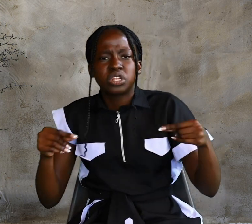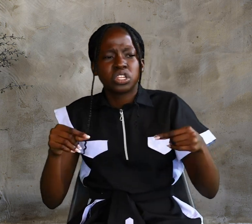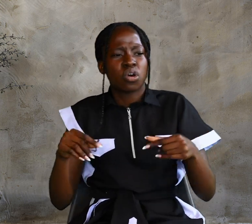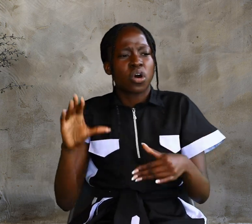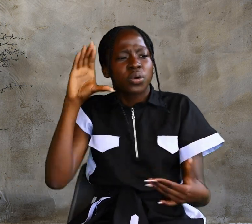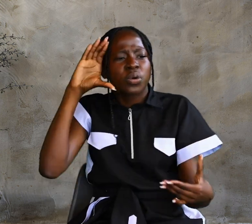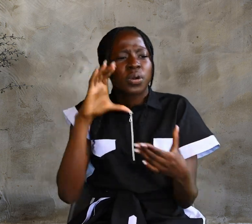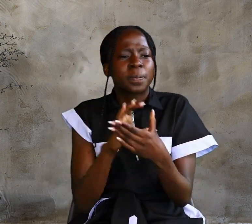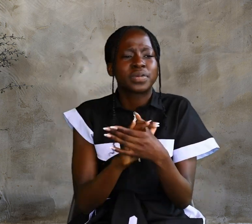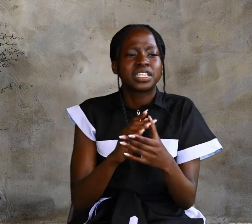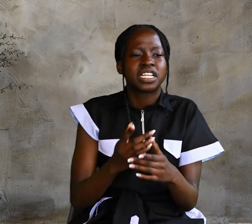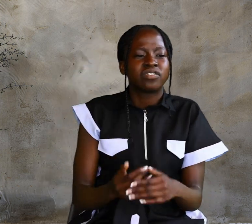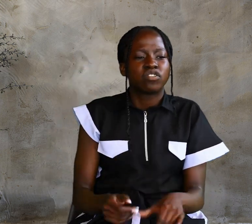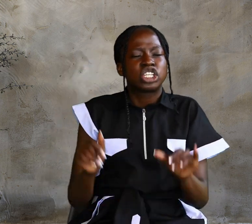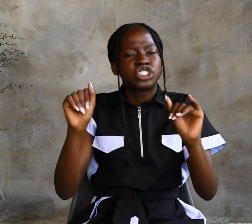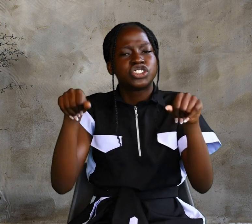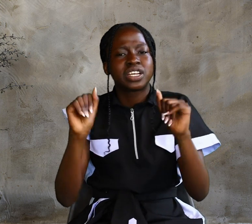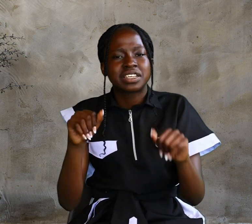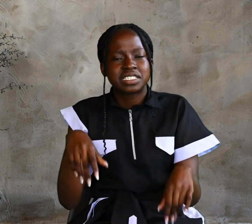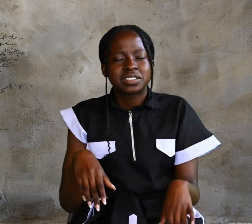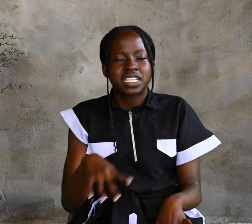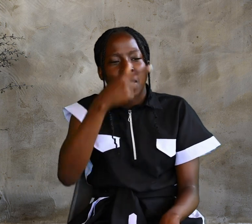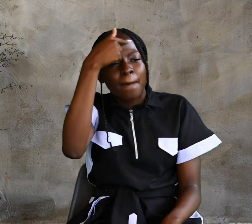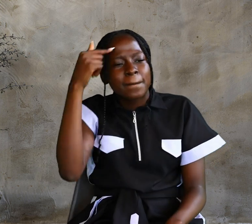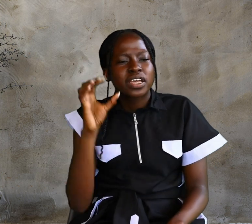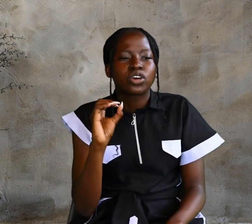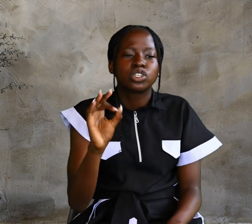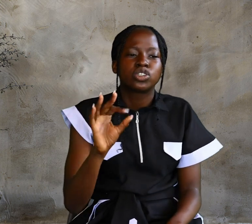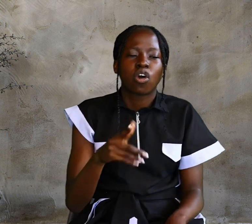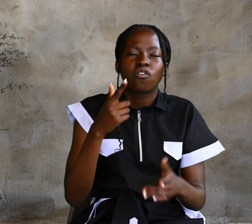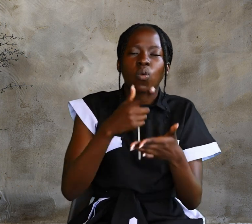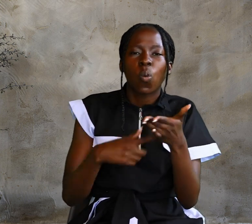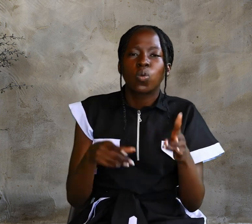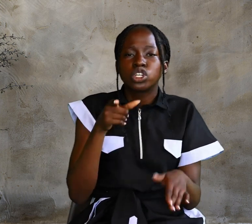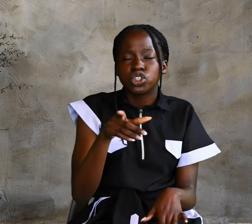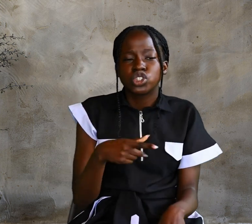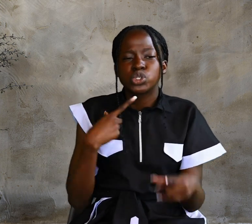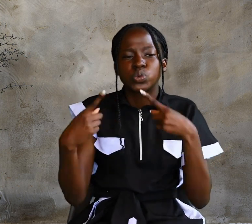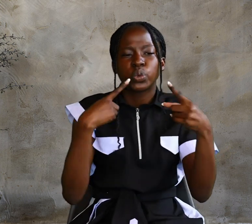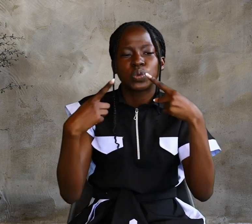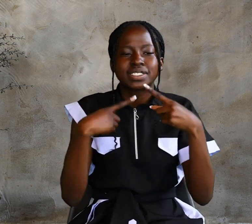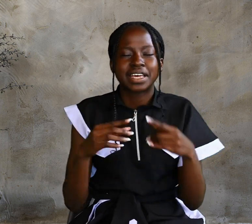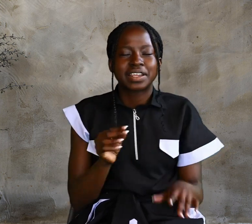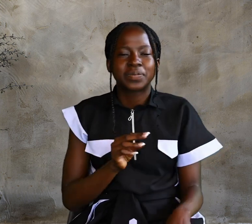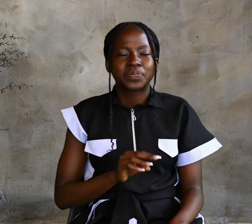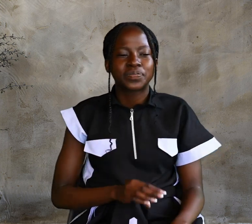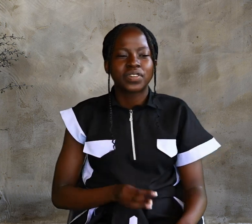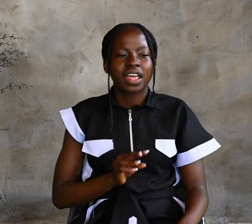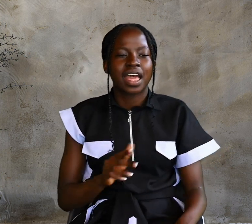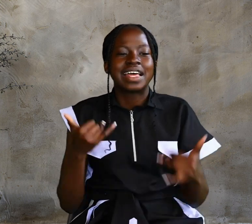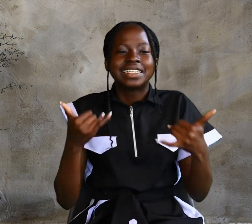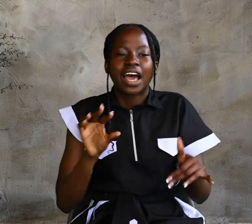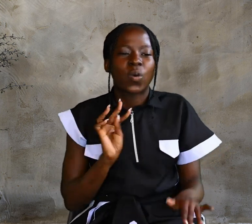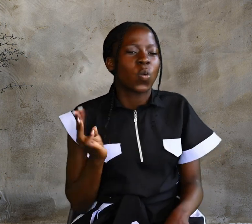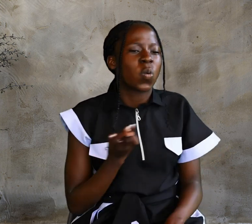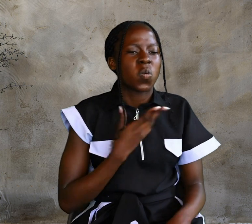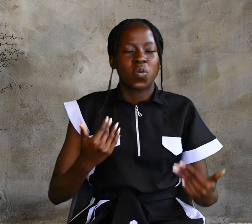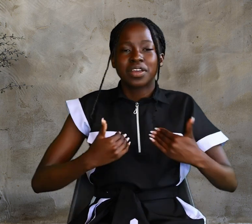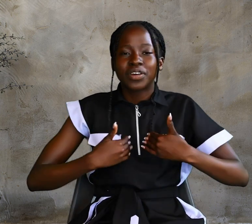We no longer believe just because of what you said. Now we have